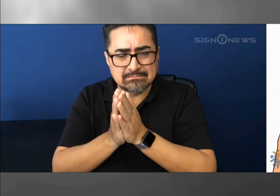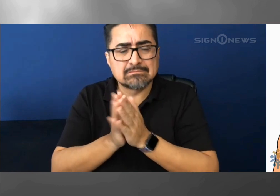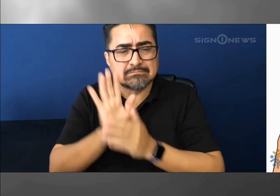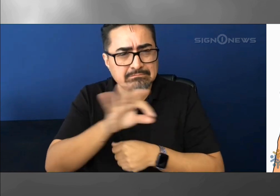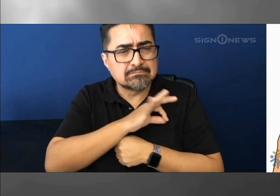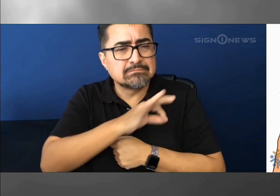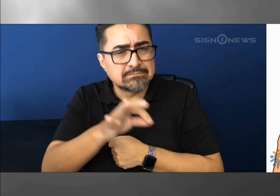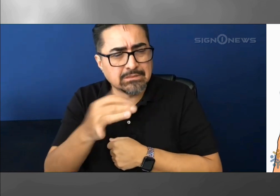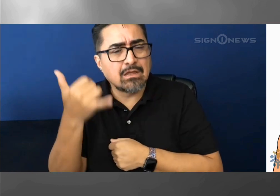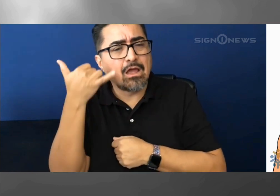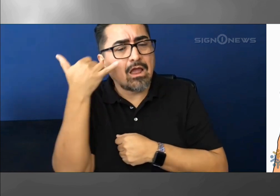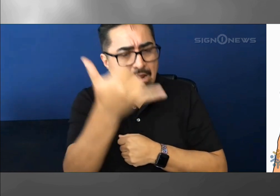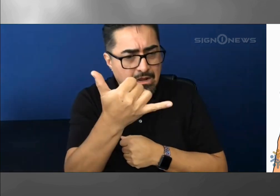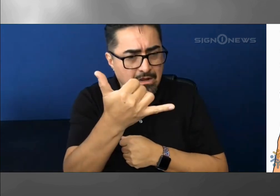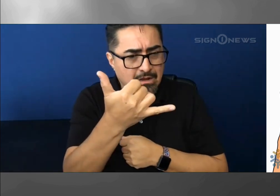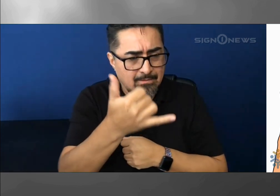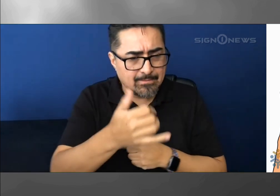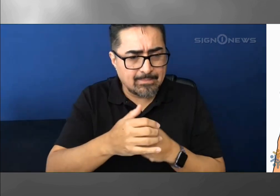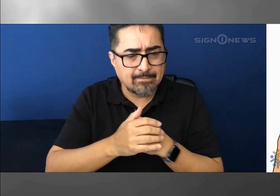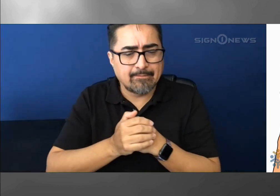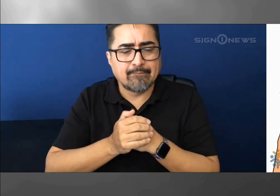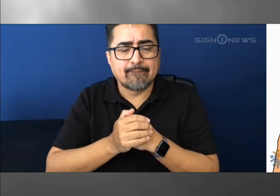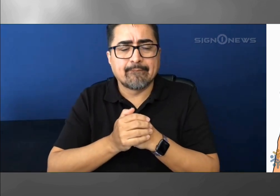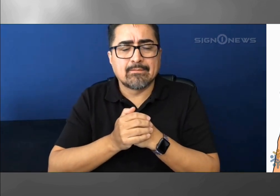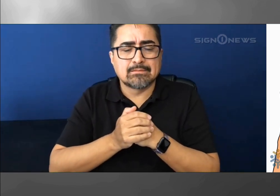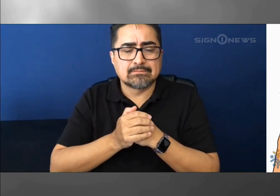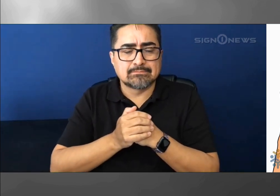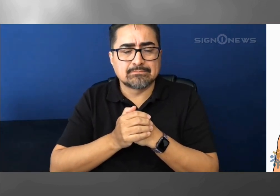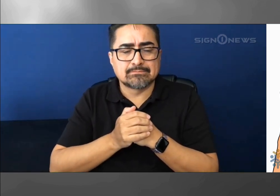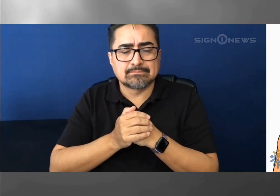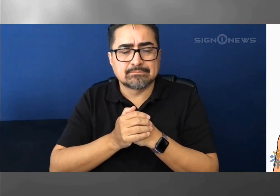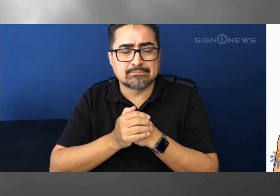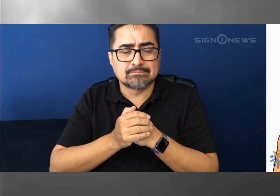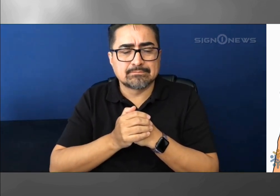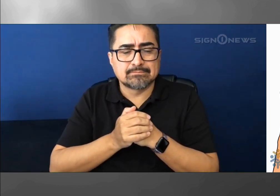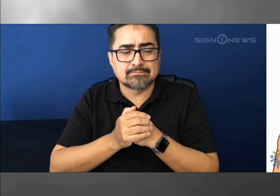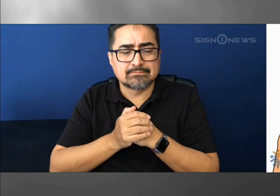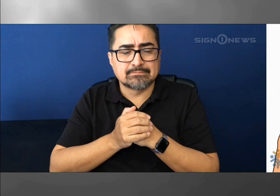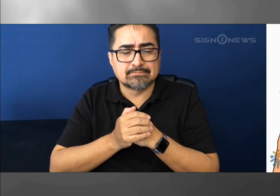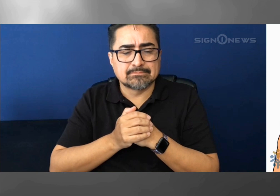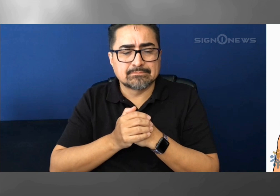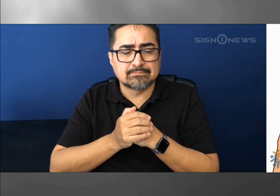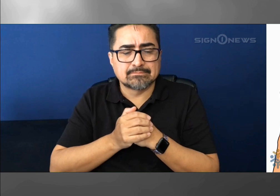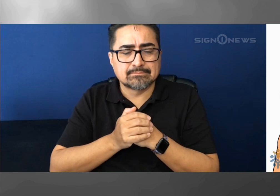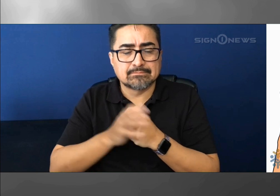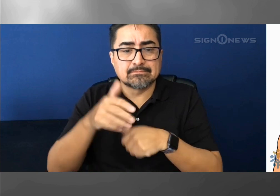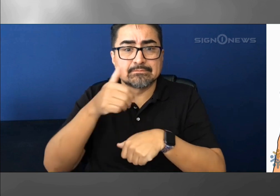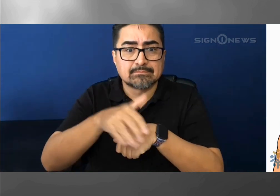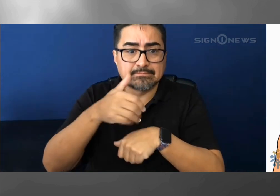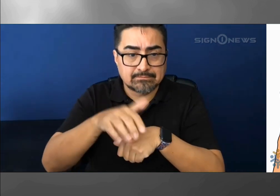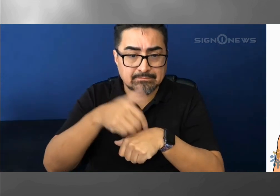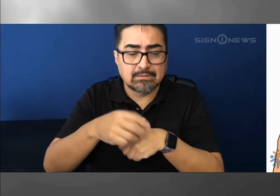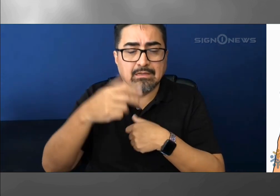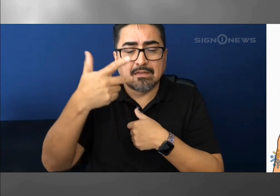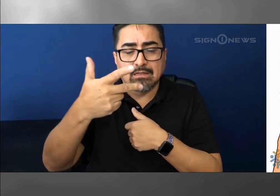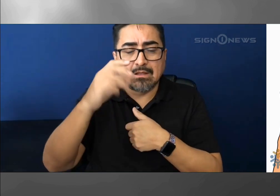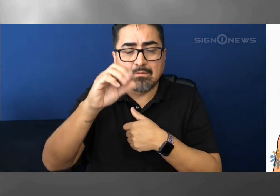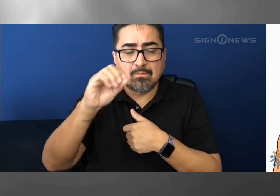Or it could be a current utility bill showing your name and address. Or a current government check or